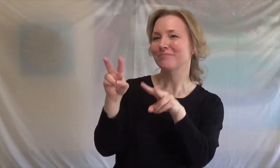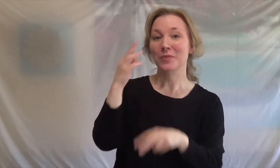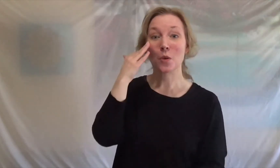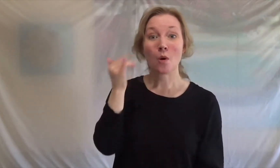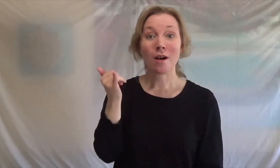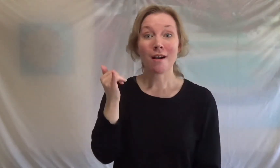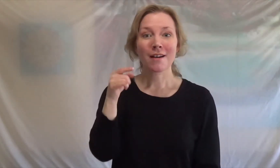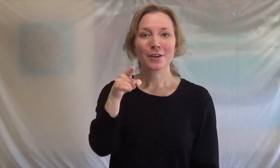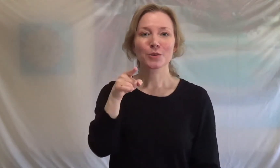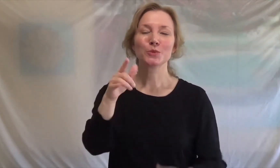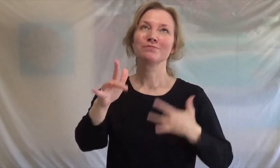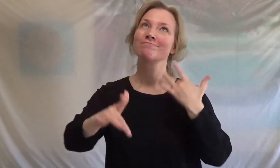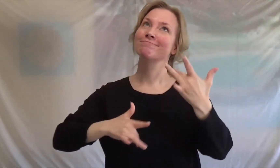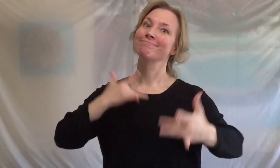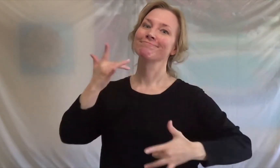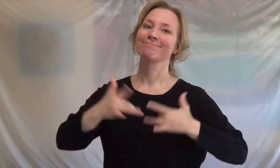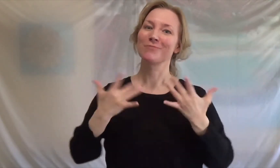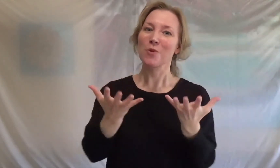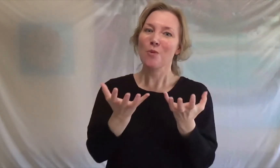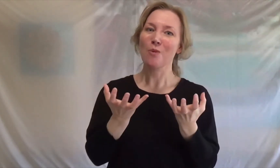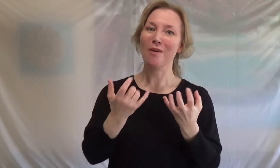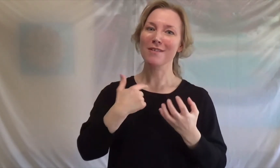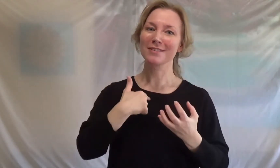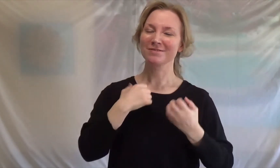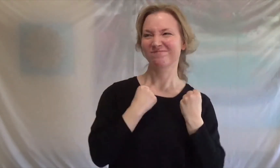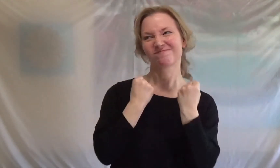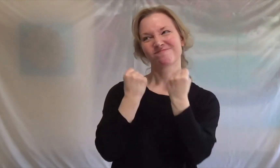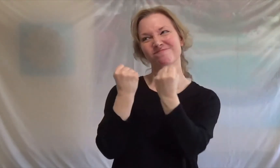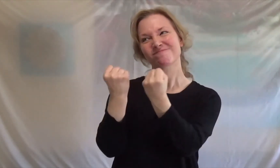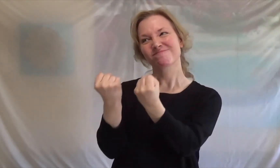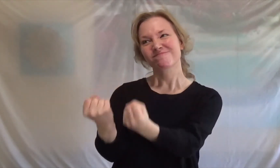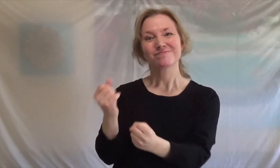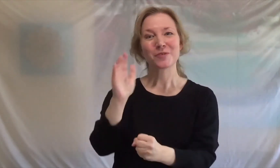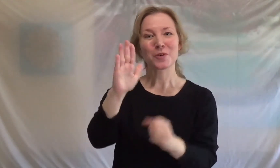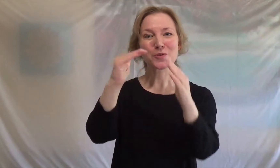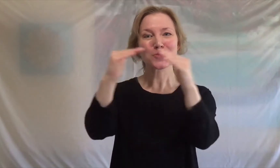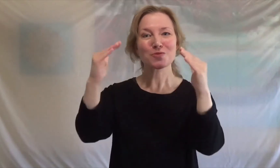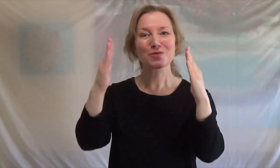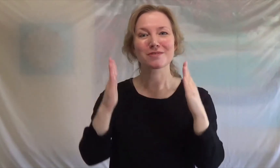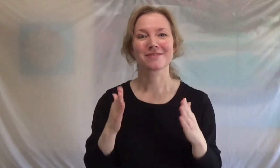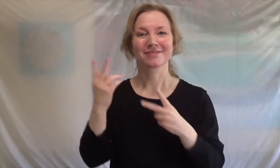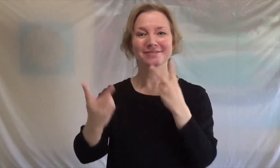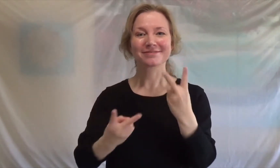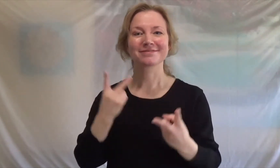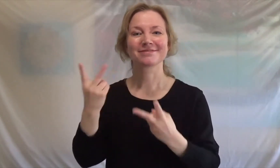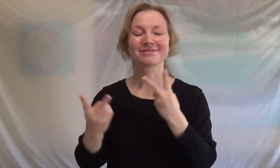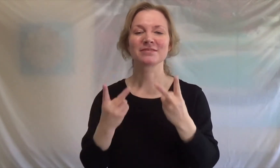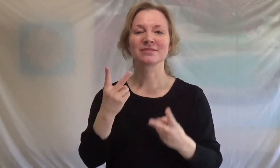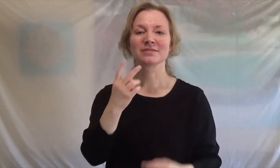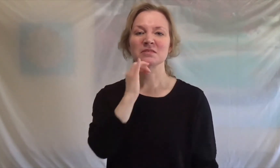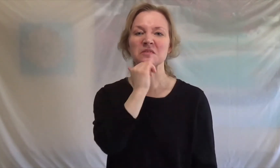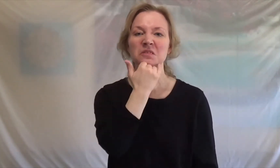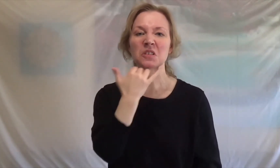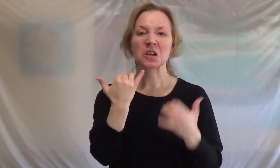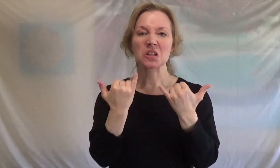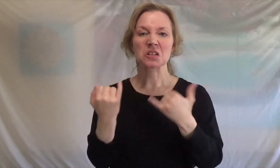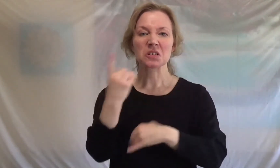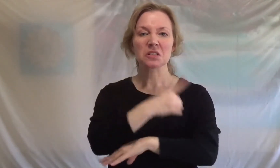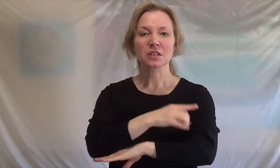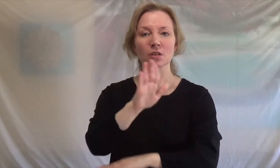were so excited for me to finally drive up to your house But today I drove through the